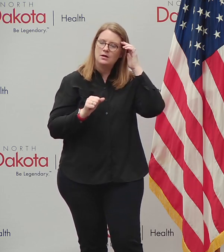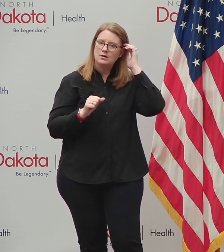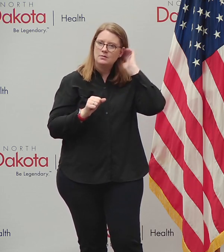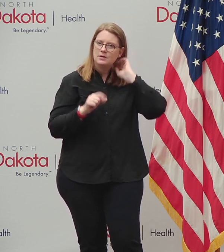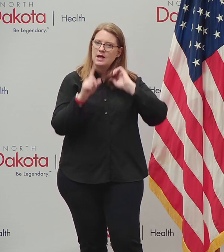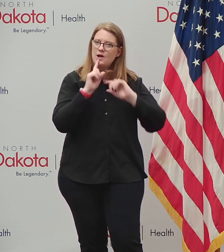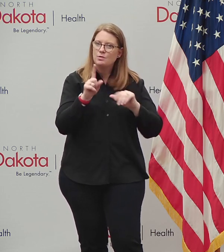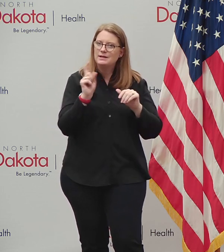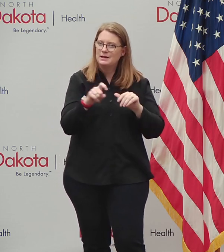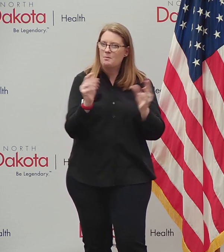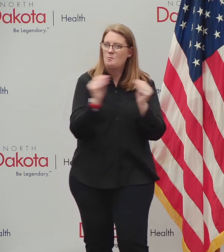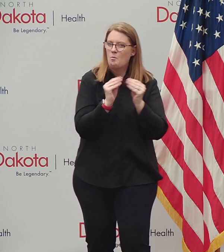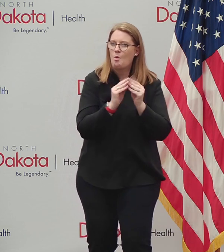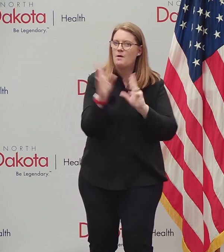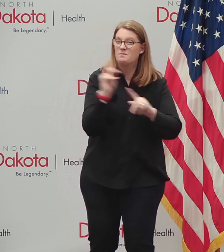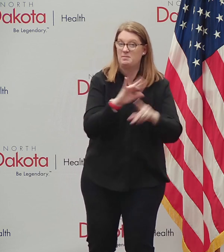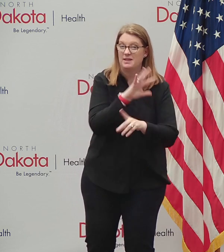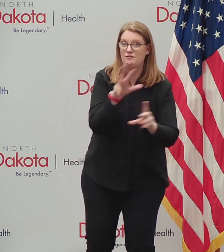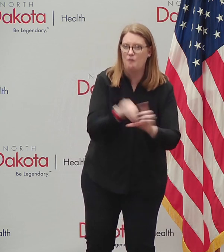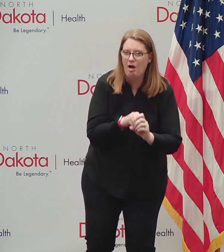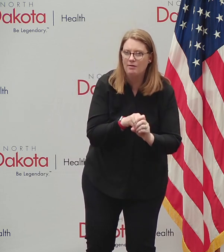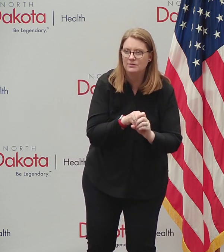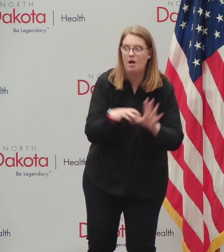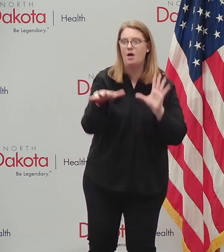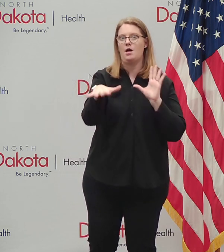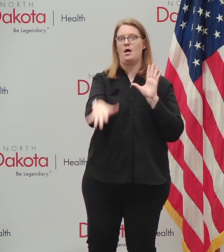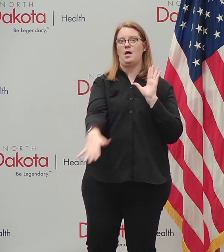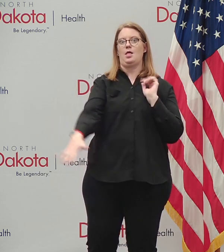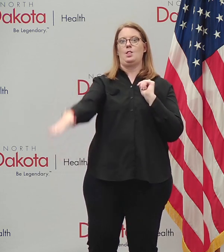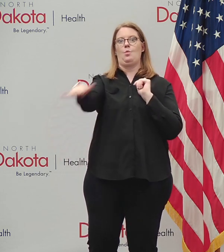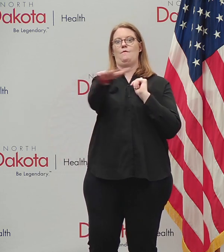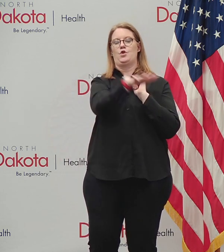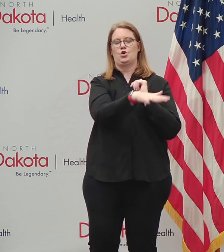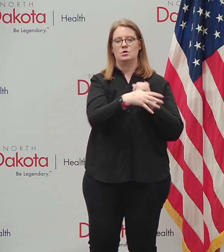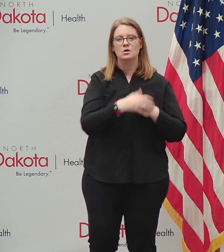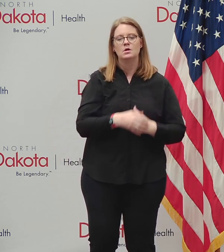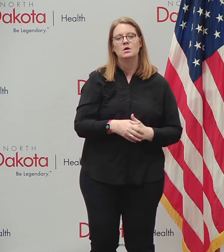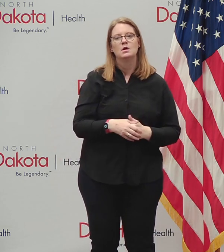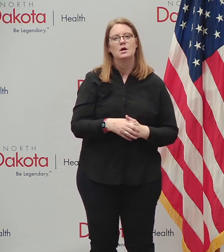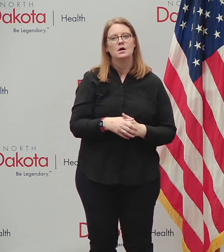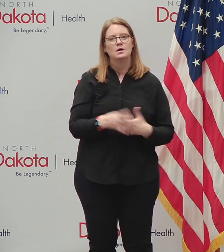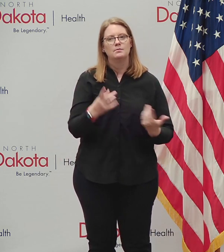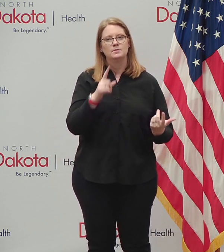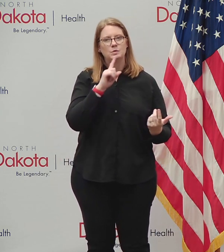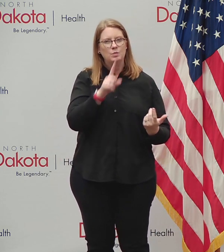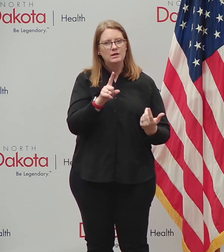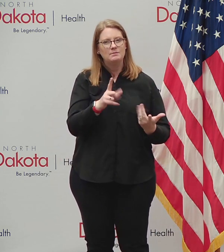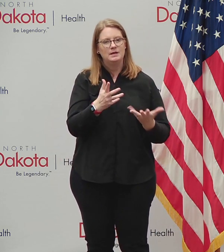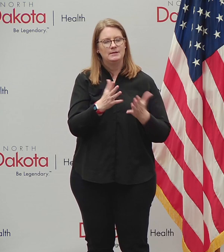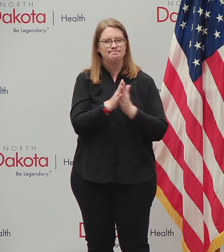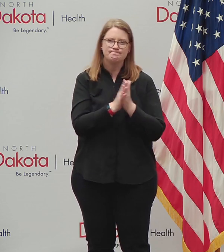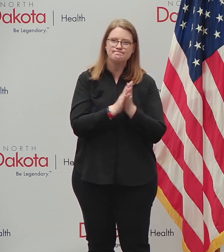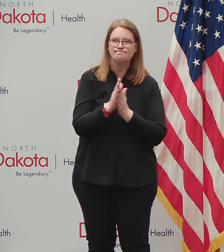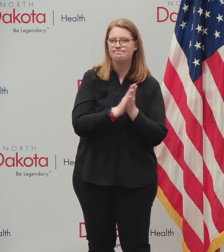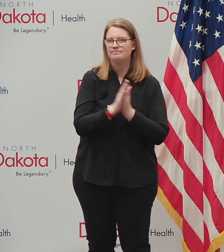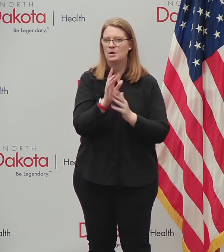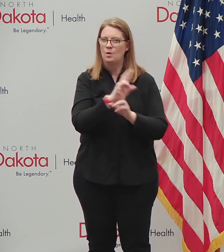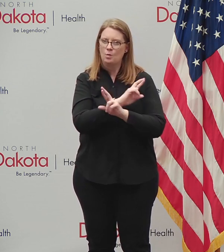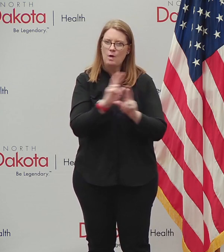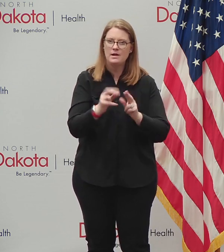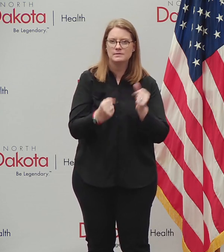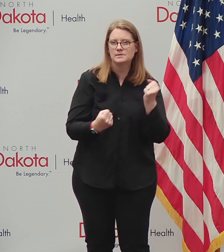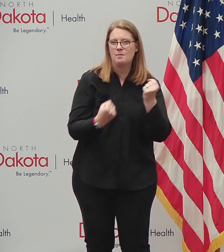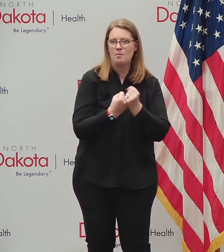people get engaged, uh, at all levels, uh, in, in, you know, being, uh, compassionate and committed to, uh, supporting their